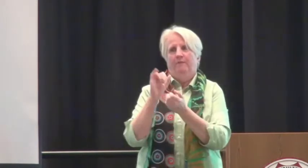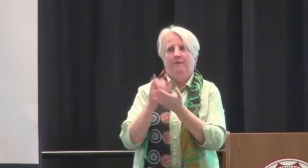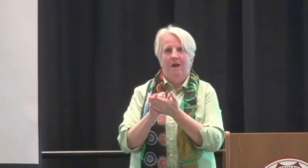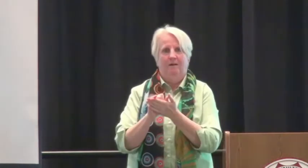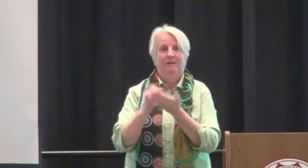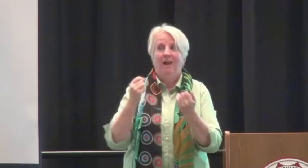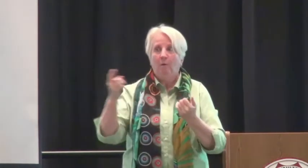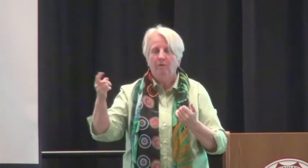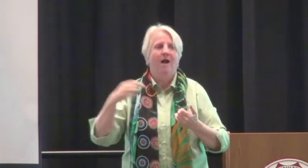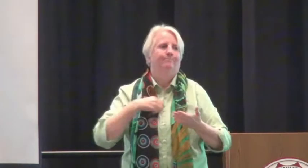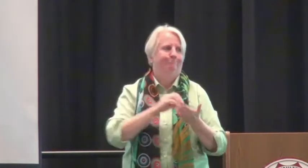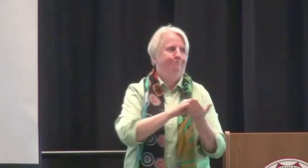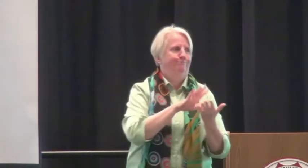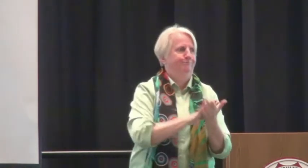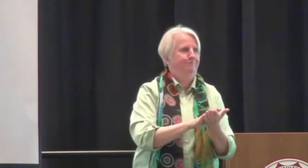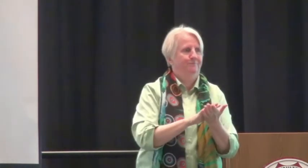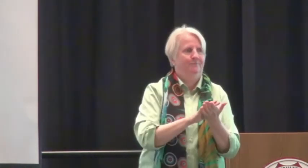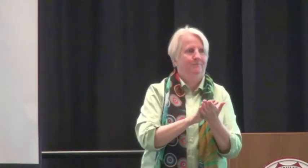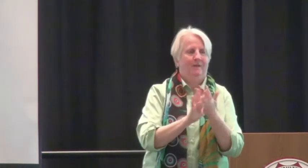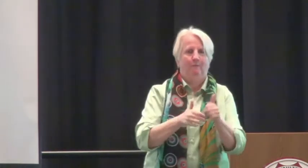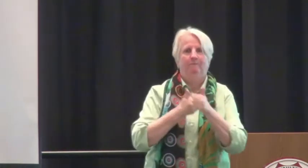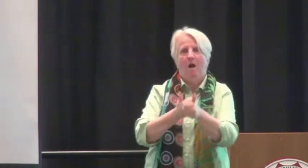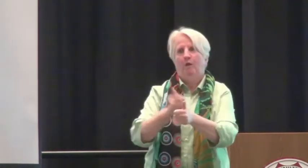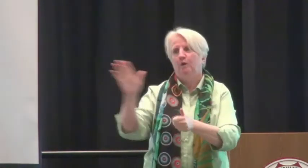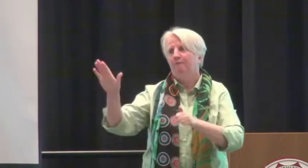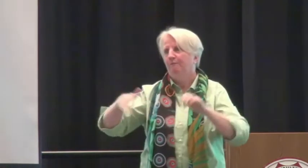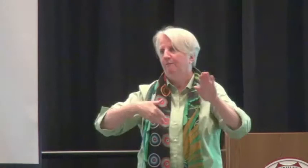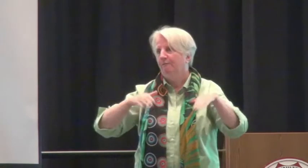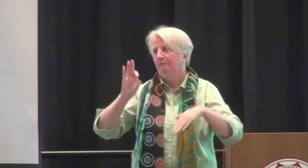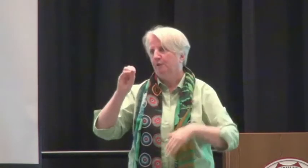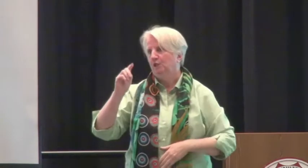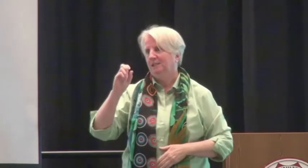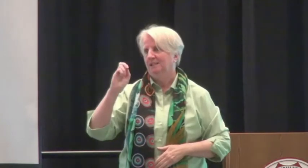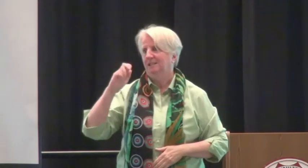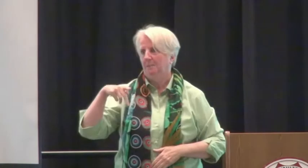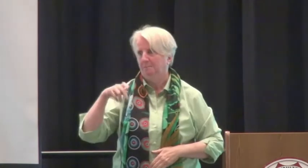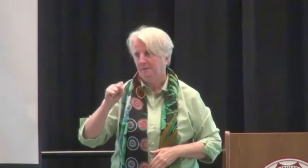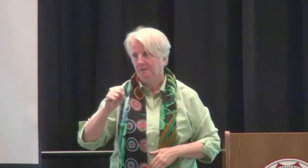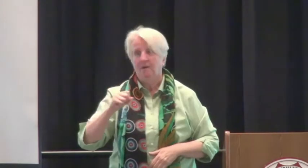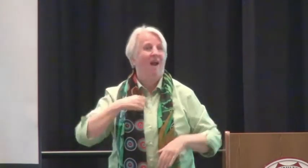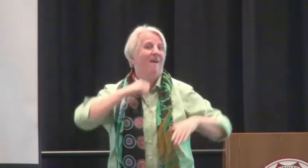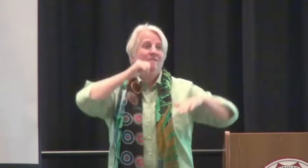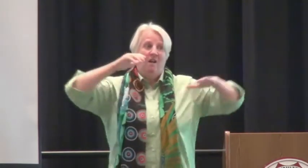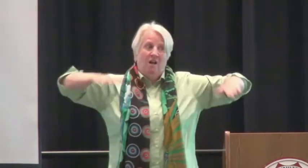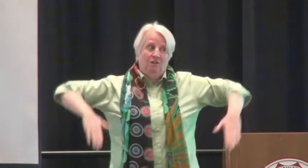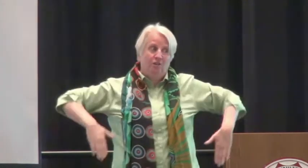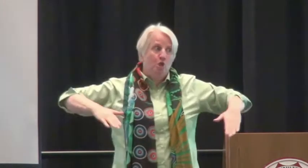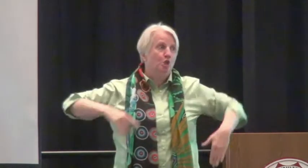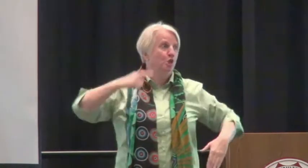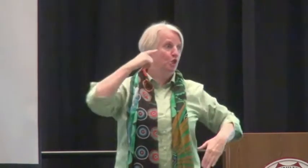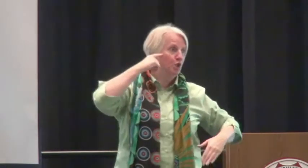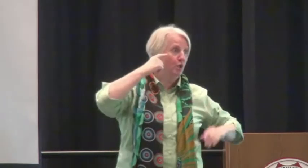reticent to accept that notion. But after being her life partner and following in her footsteps.